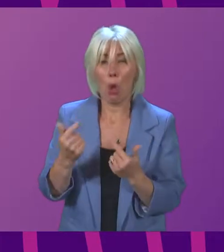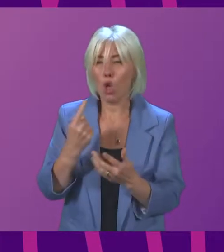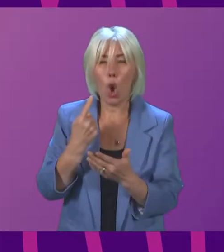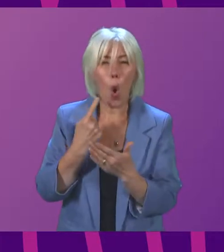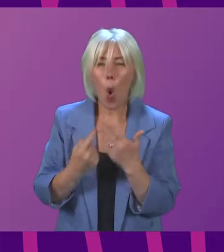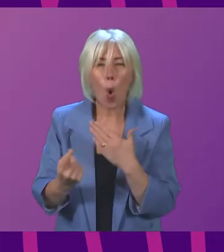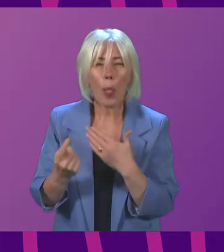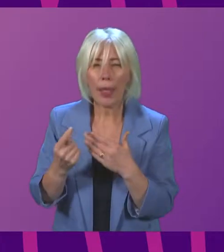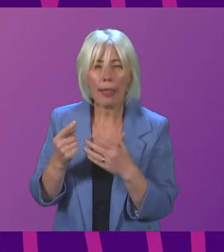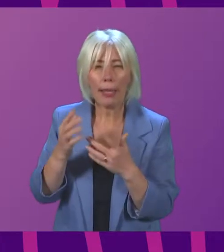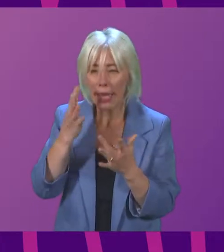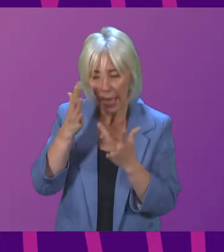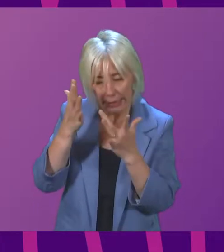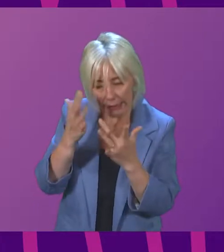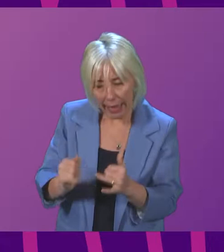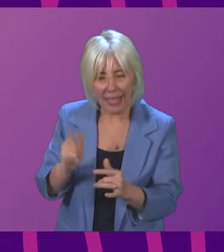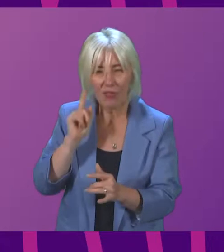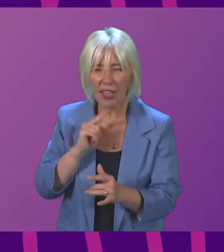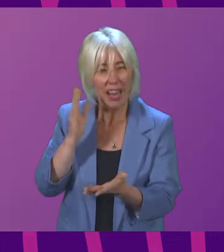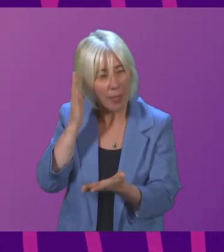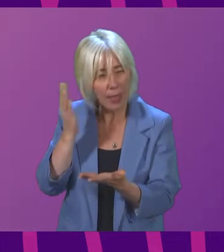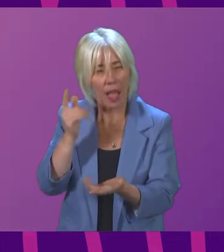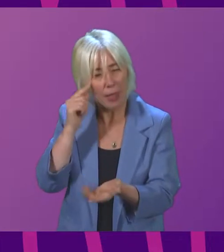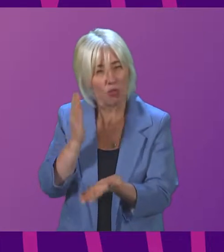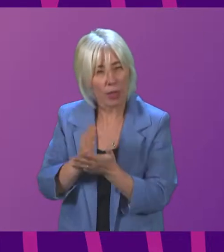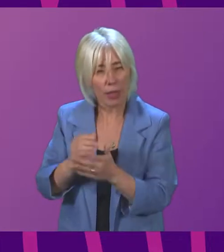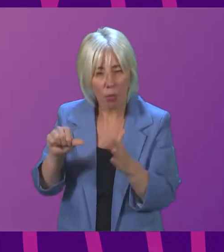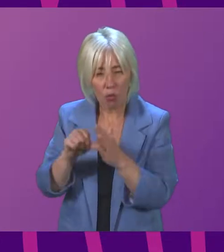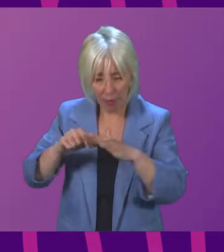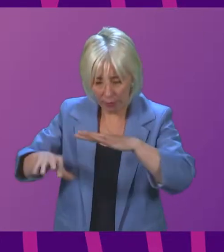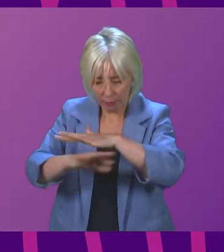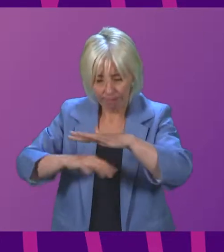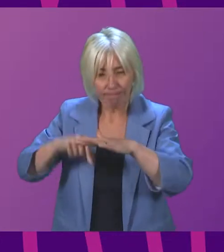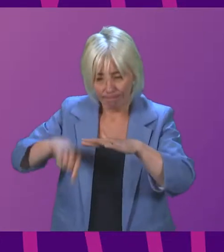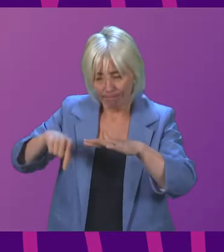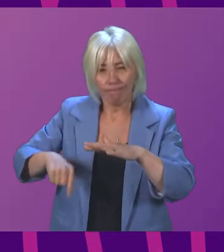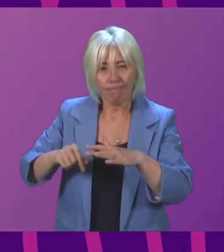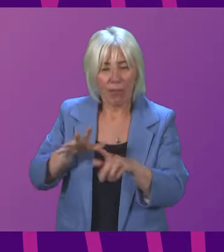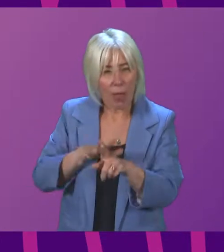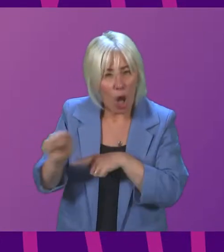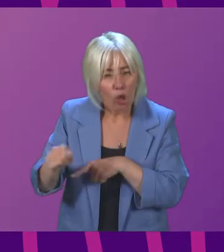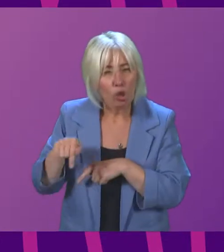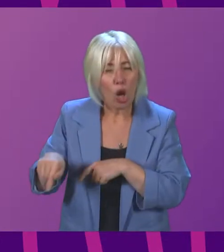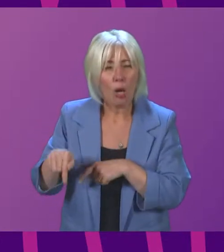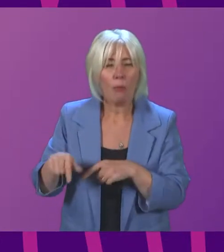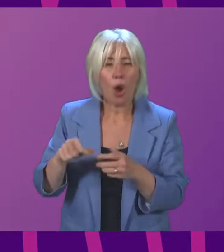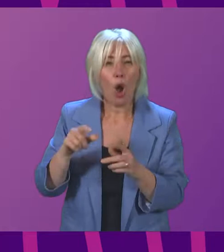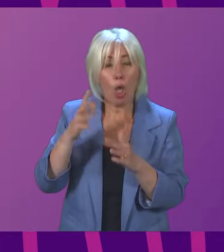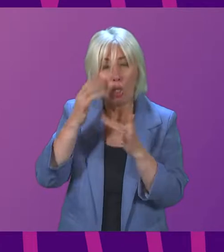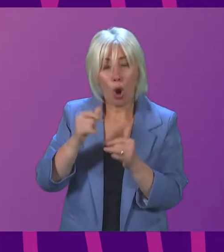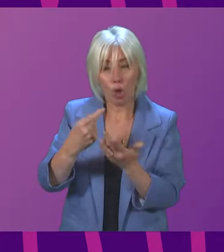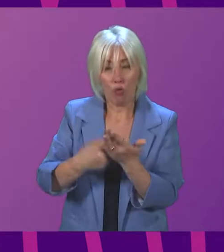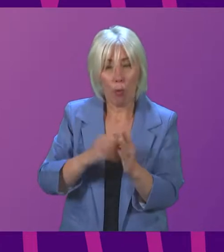application of a test. There are clearly fundamental problems with the culture in this unit, as identified in Section 4 of the audit report.